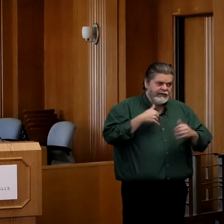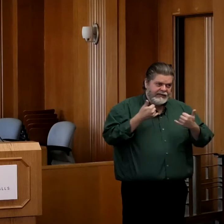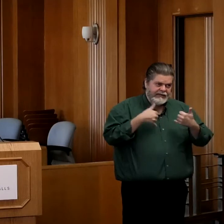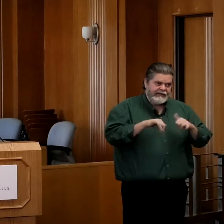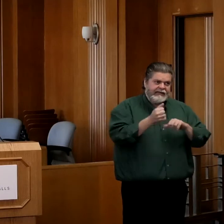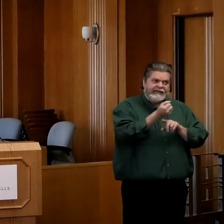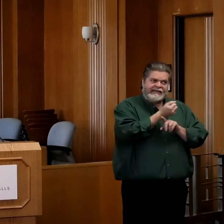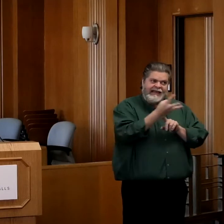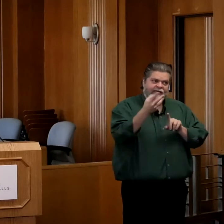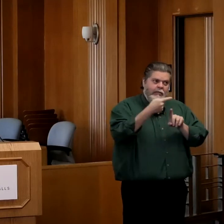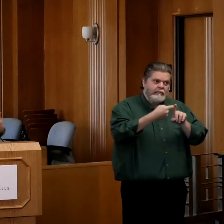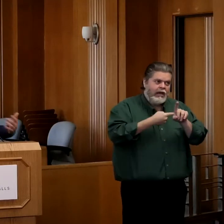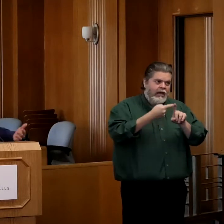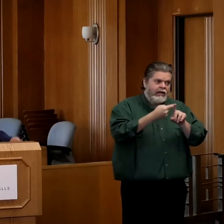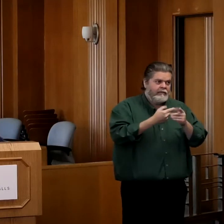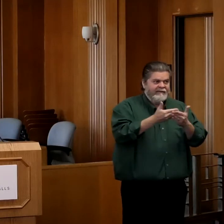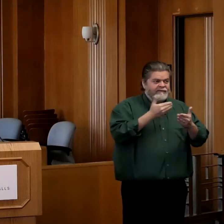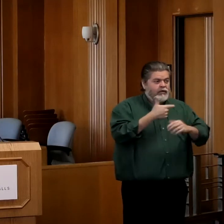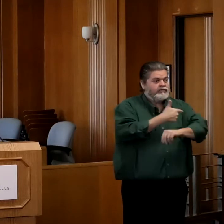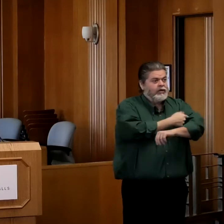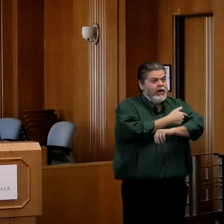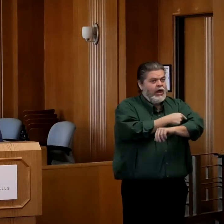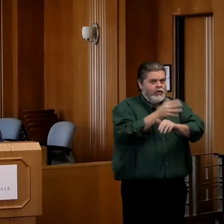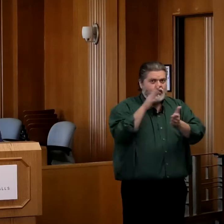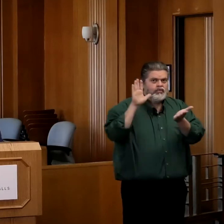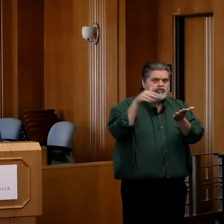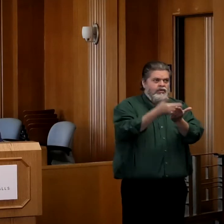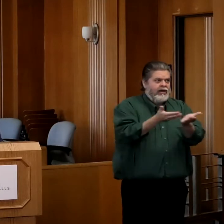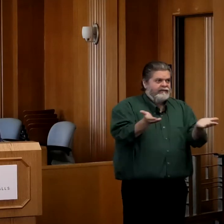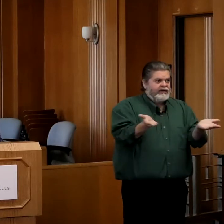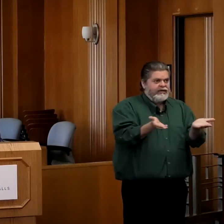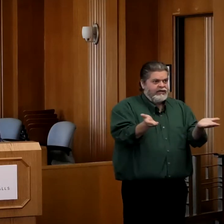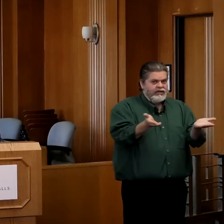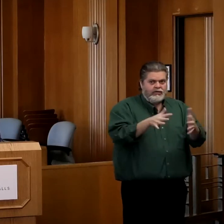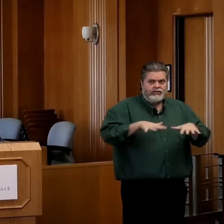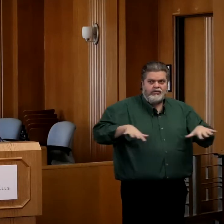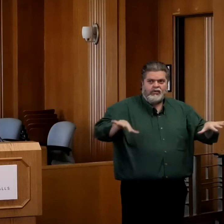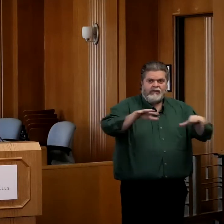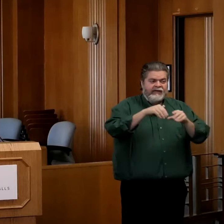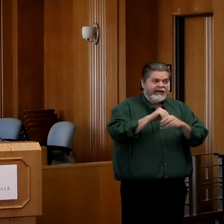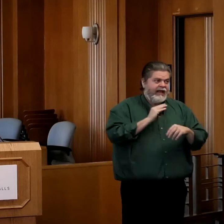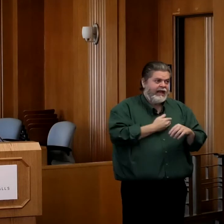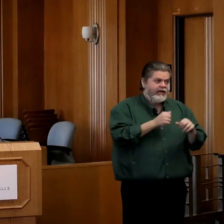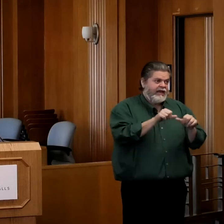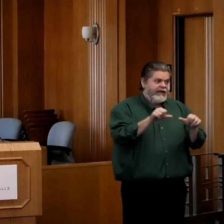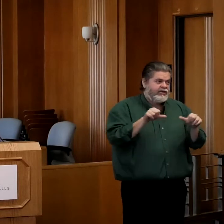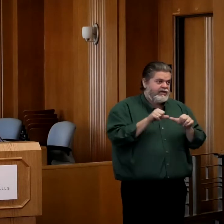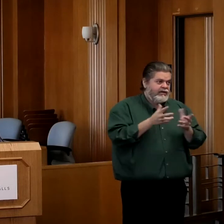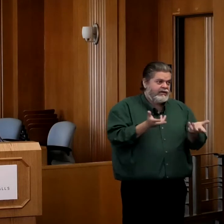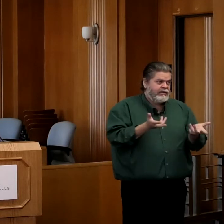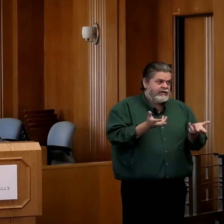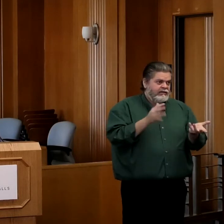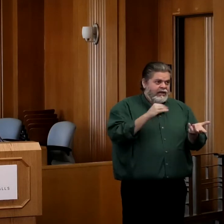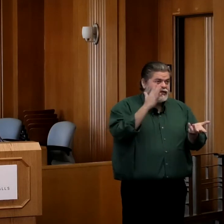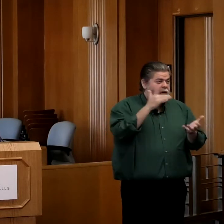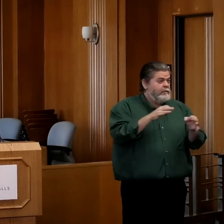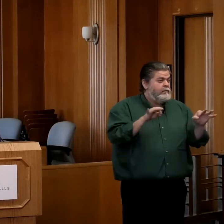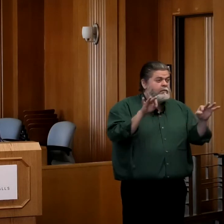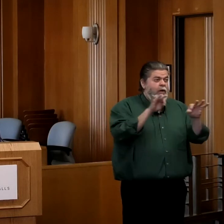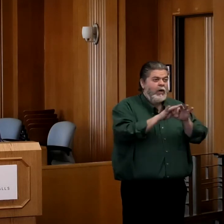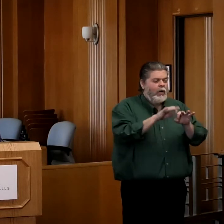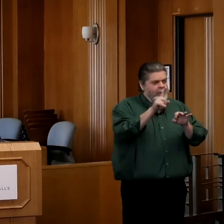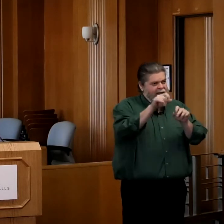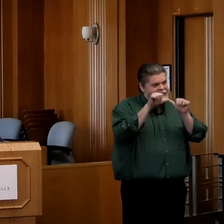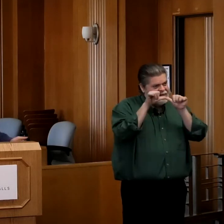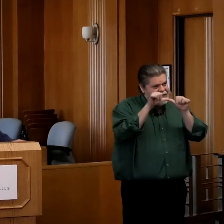months away from that vaccine being available to John Q. Citizen. And so that's why the diligence of the mask wearing and all the